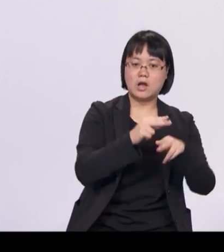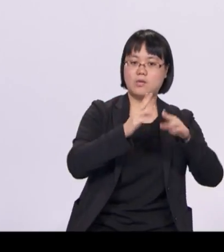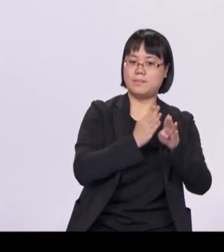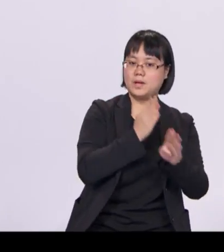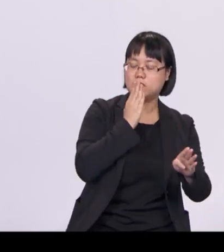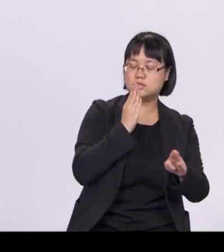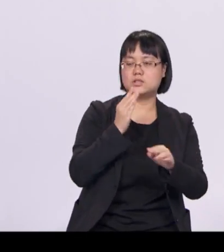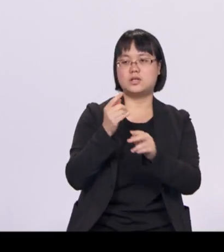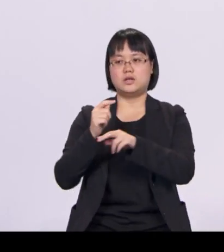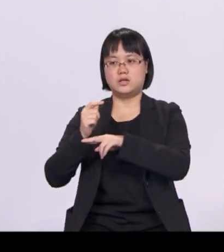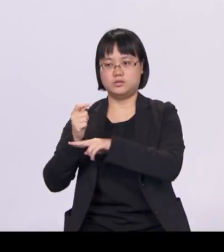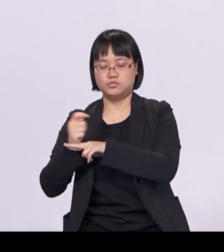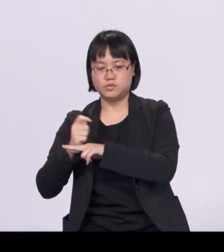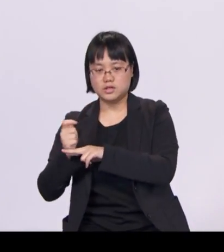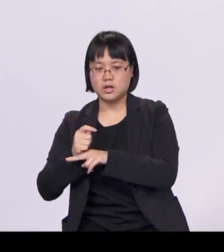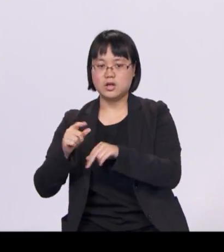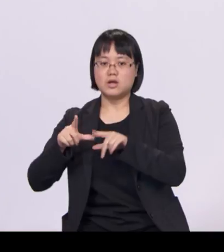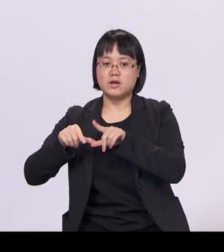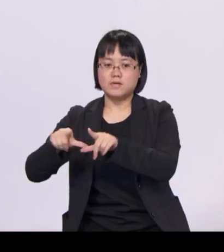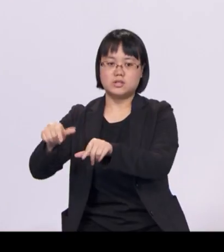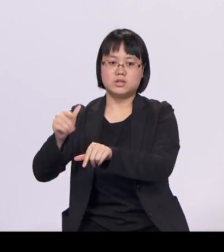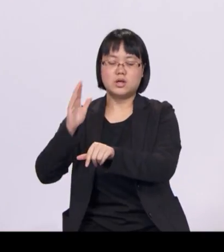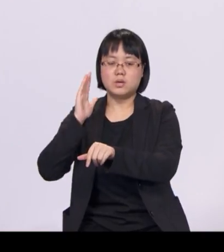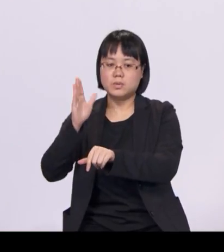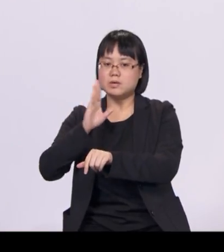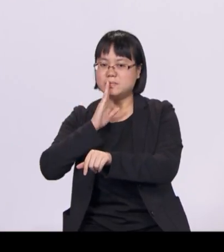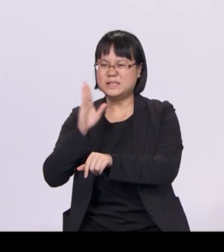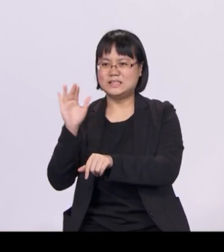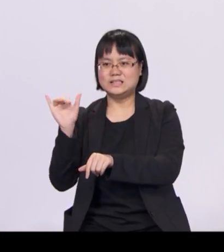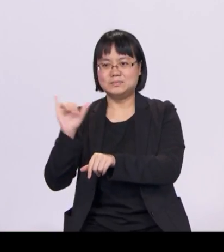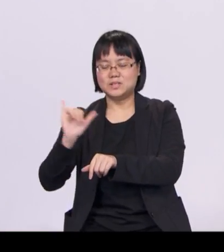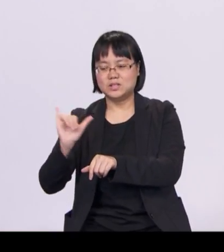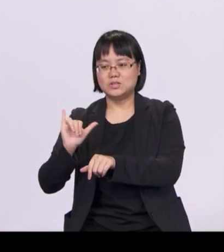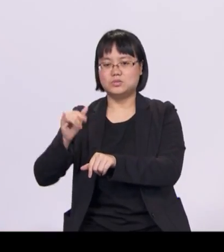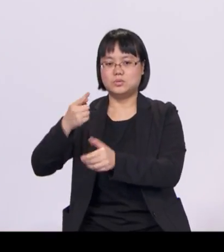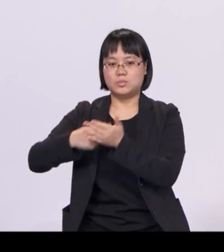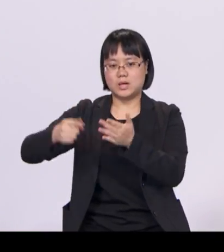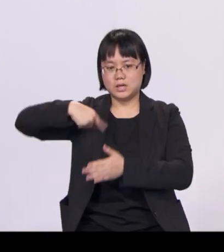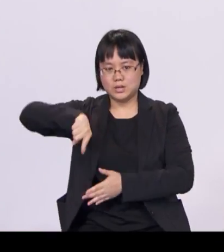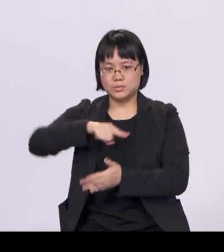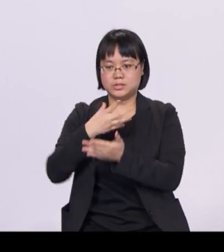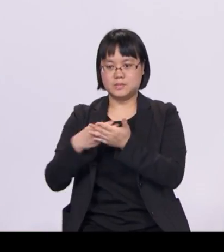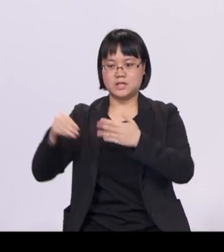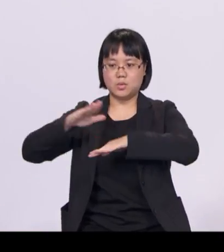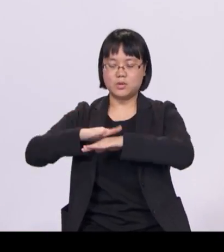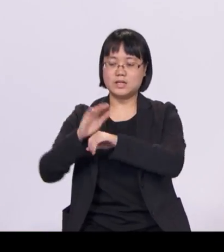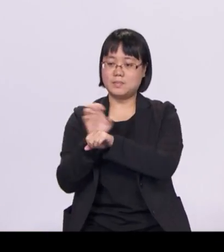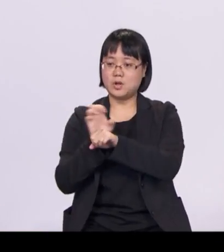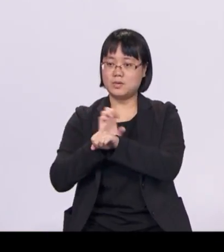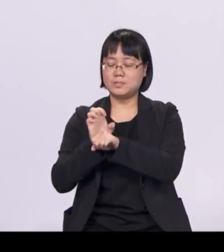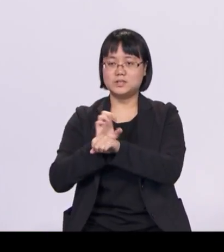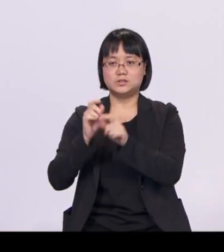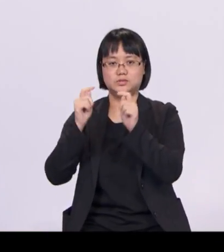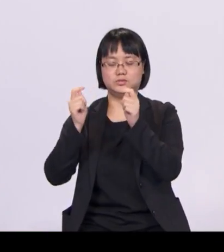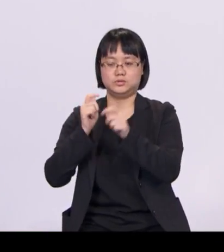will be comparable to the amount we spend on pre-employment training in polytechnics and ITEs.